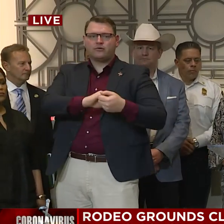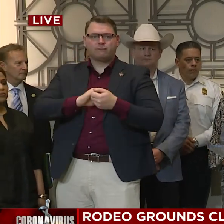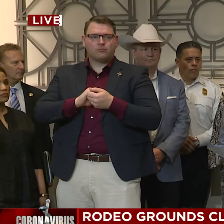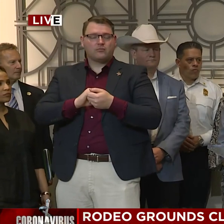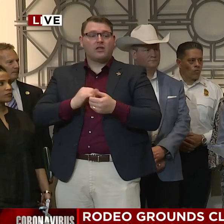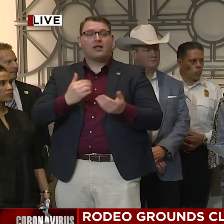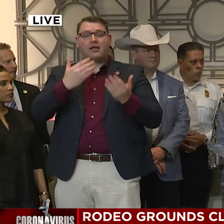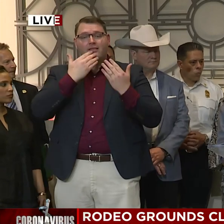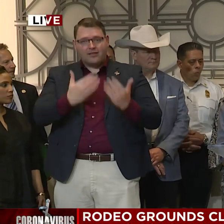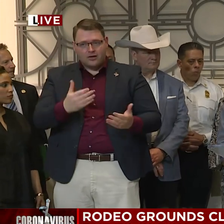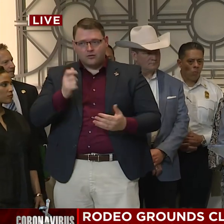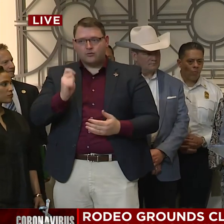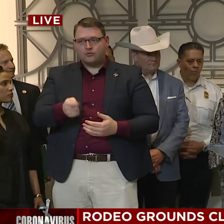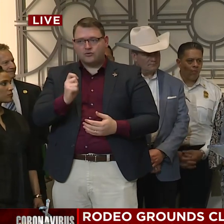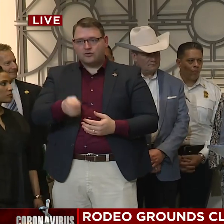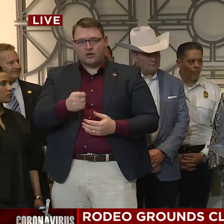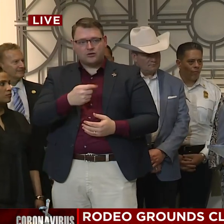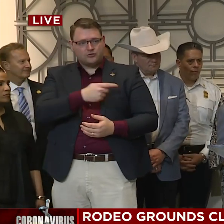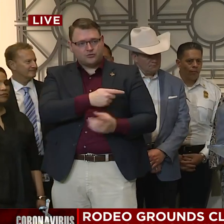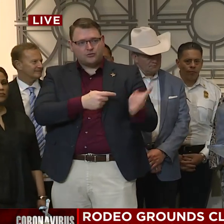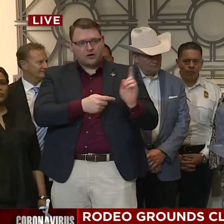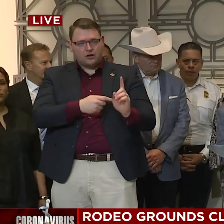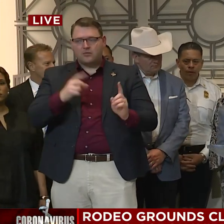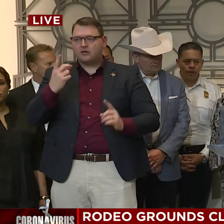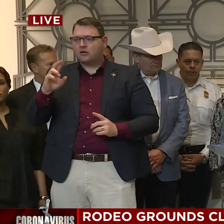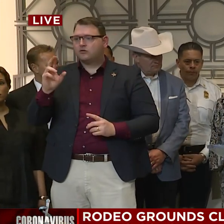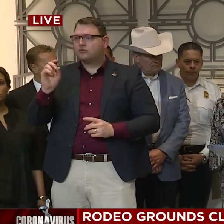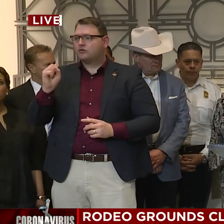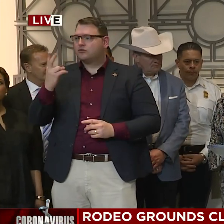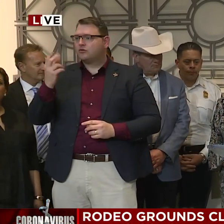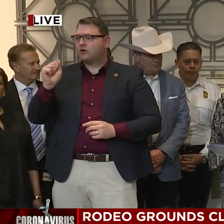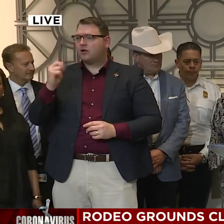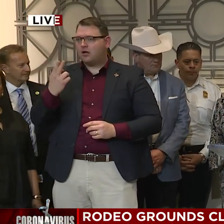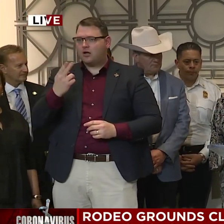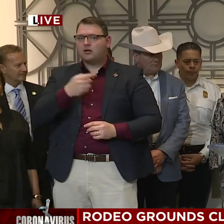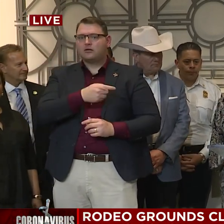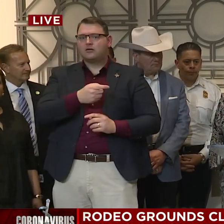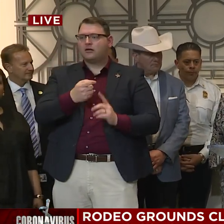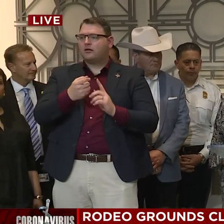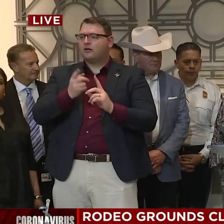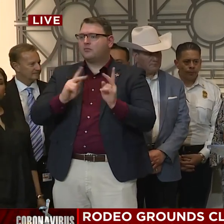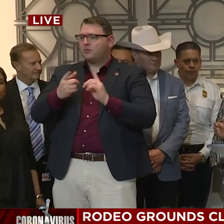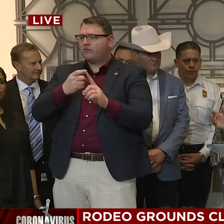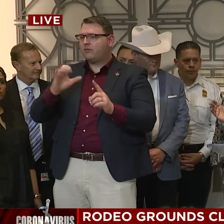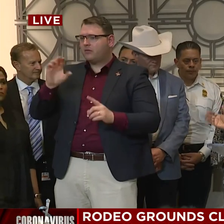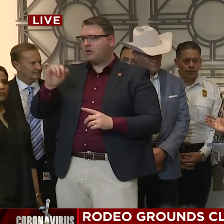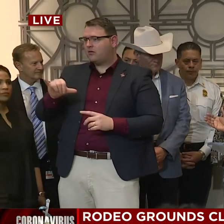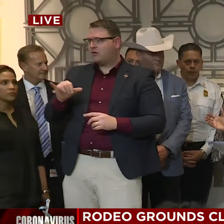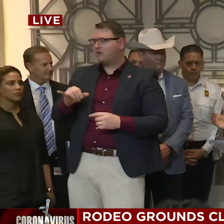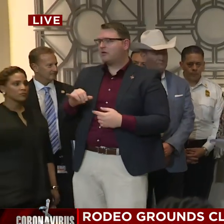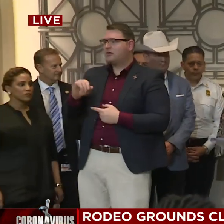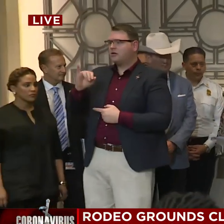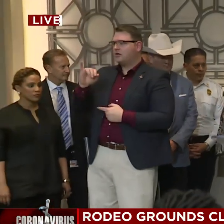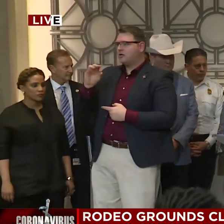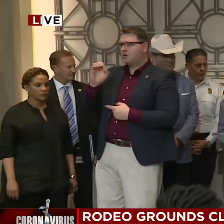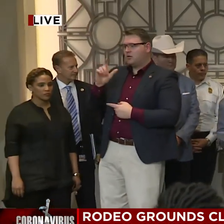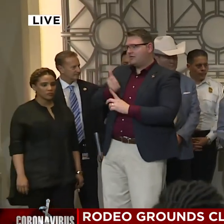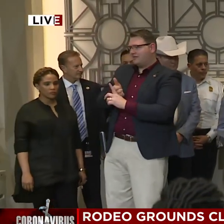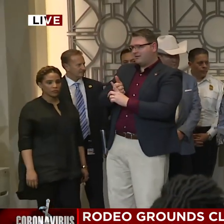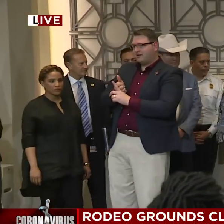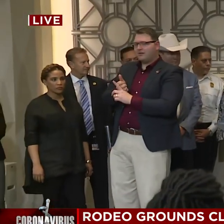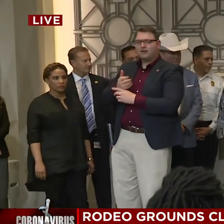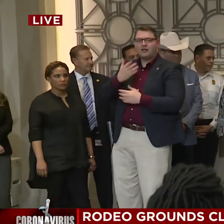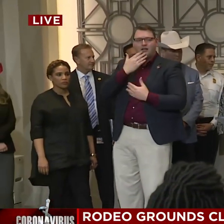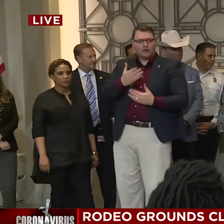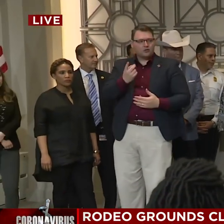thank, Judge, thank you for being here. Dr. Sharp, representatives from the county. Joel, thank you. Doctor,